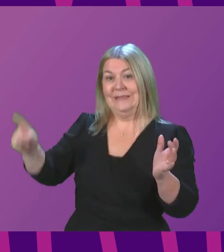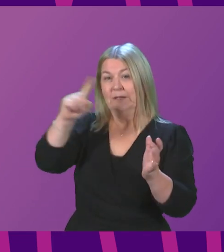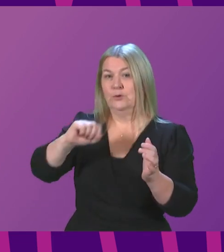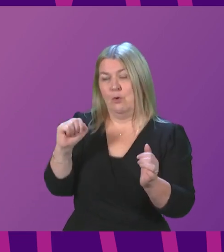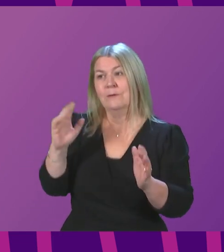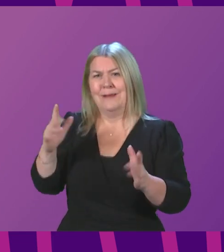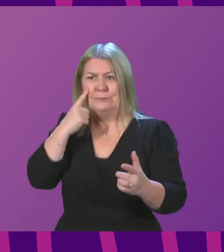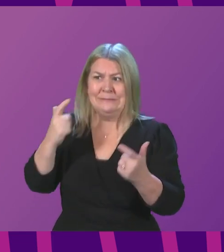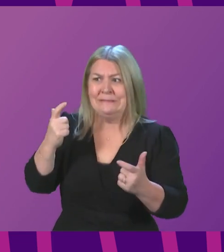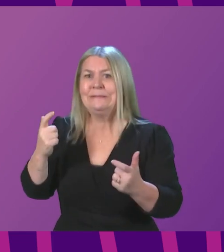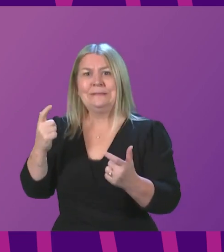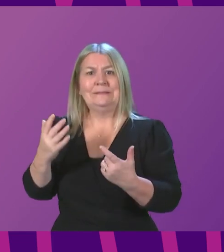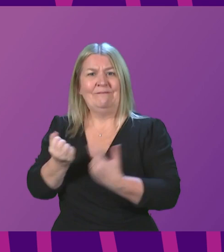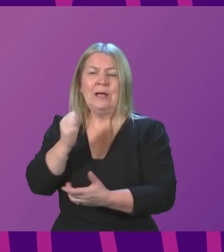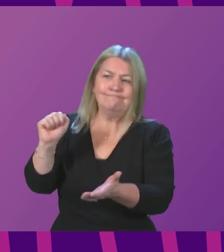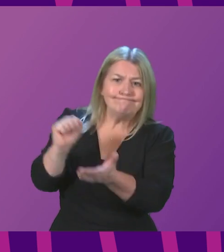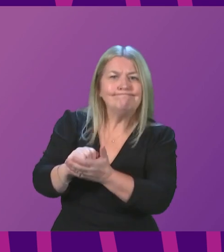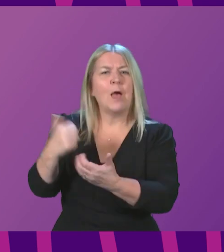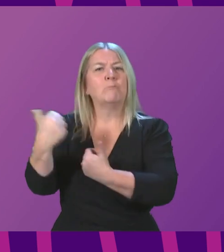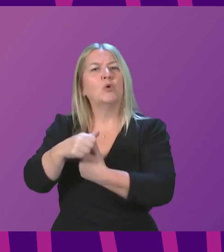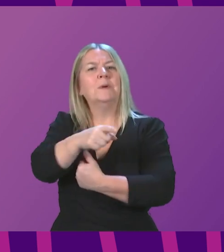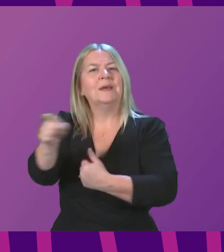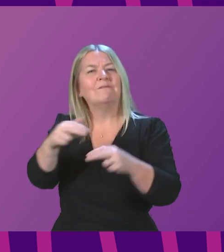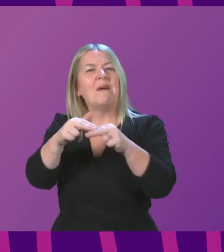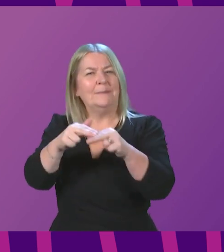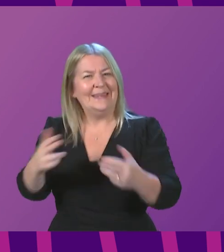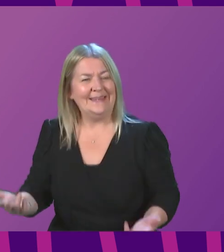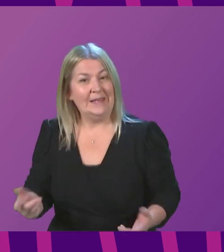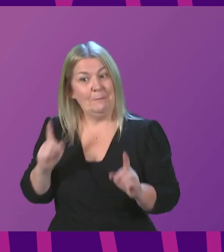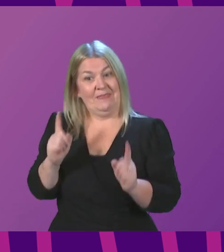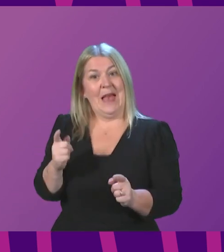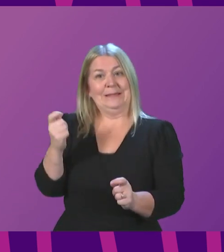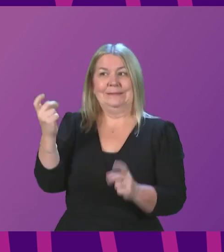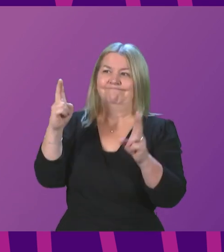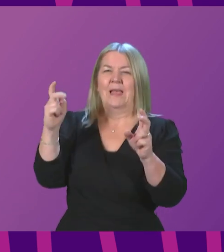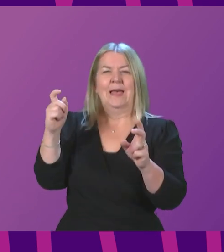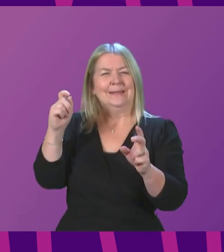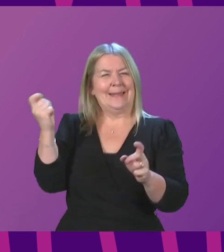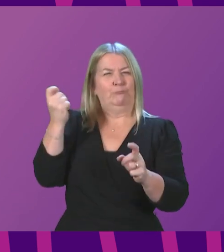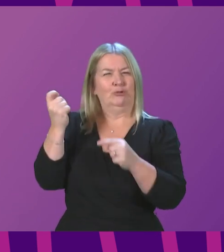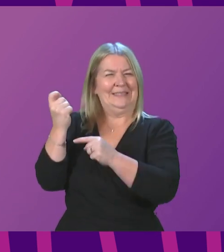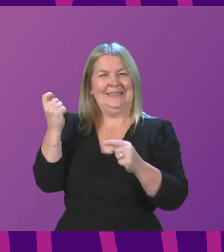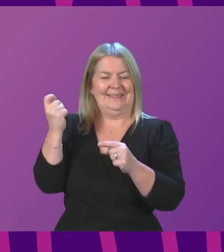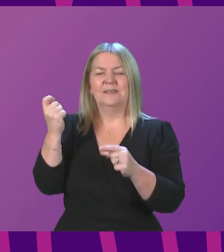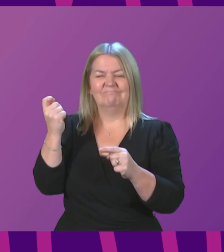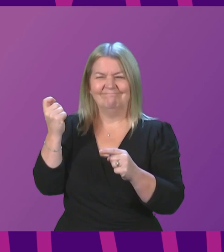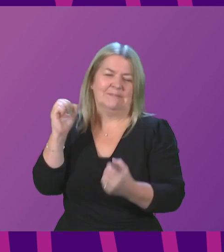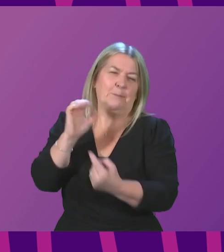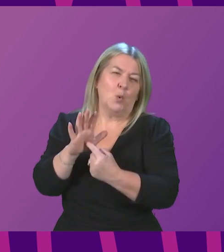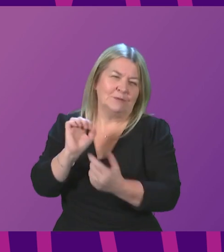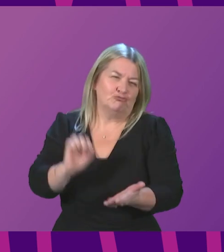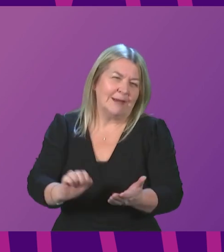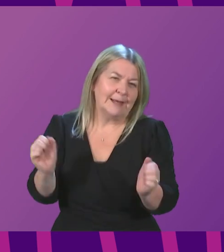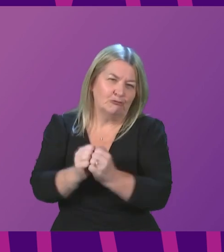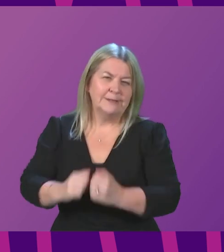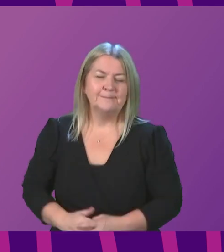for families and particularly for larger families. But that principle of temporary meaning temporary is a very important one. Presenting officer, other